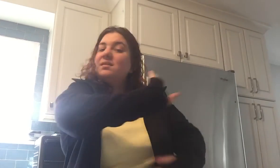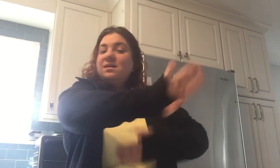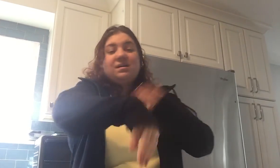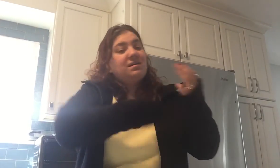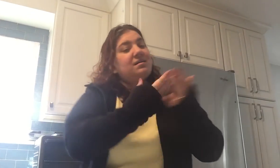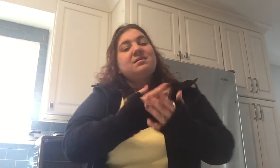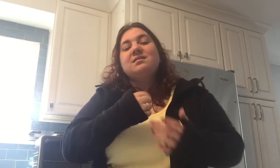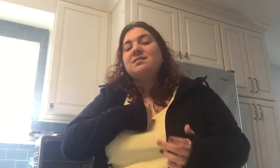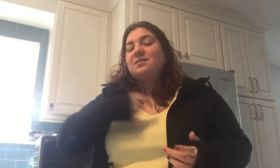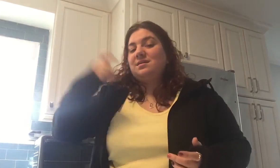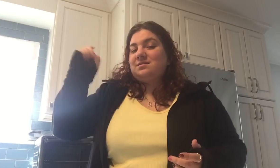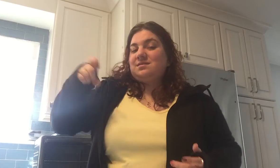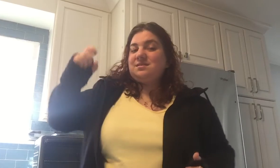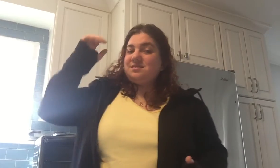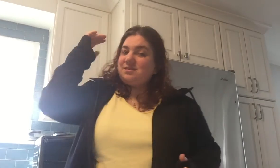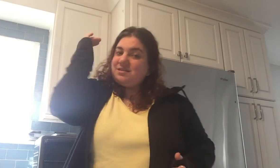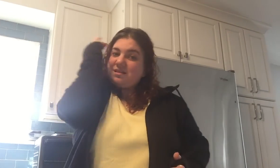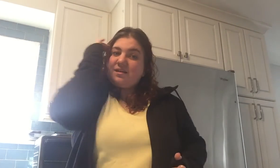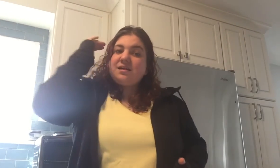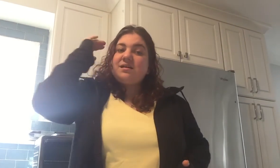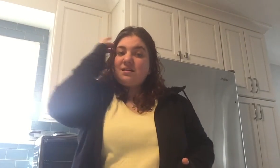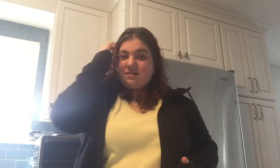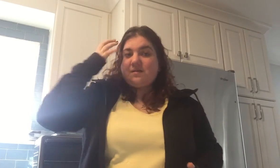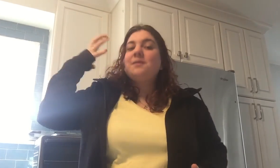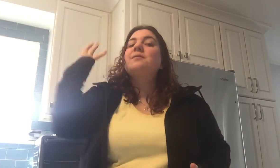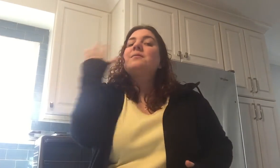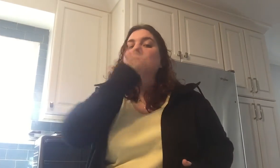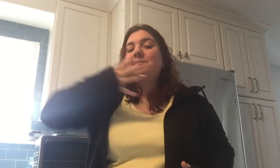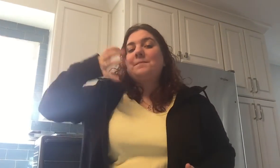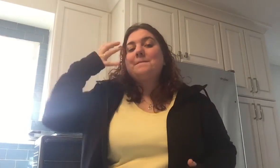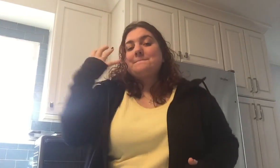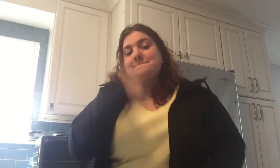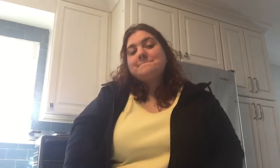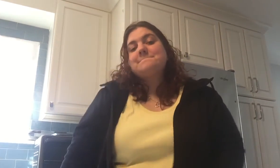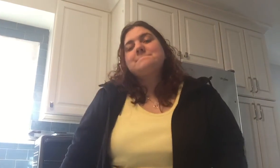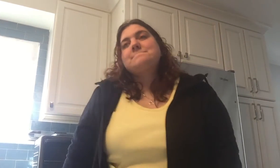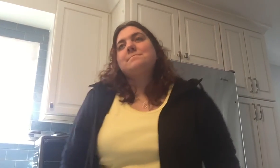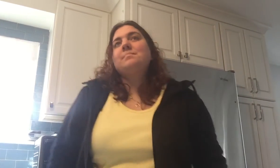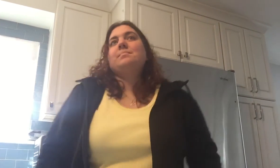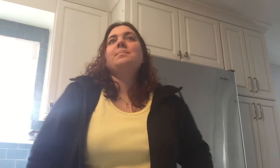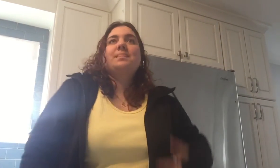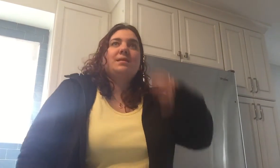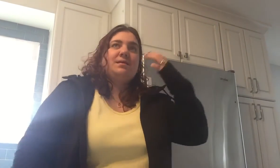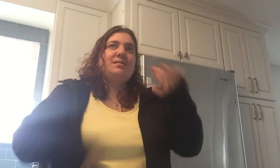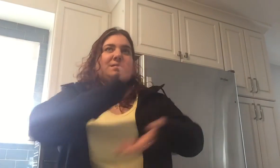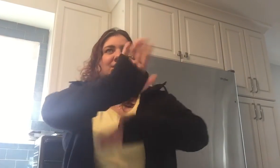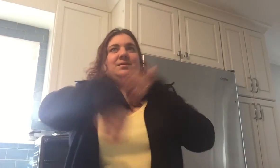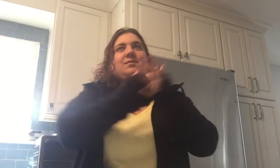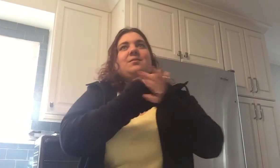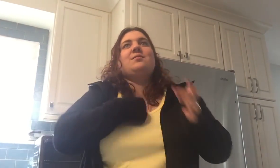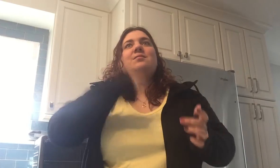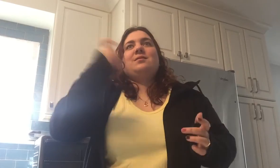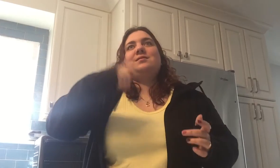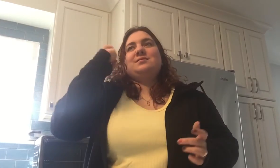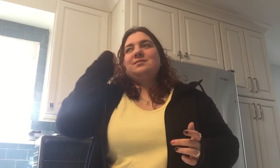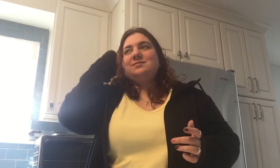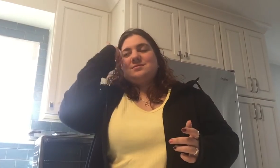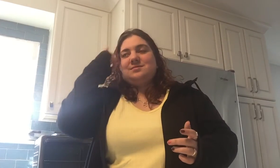That's all I need to know Oh-oh-oh-oh-oh-oh-oh-oh-oh-oh-oh